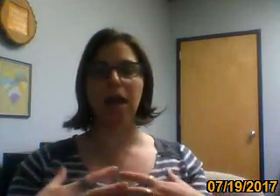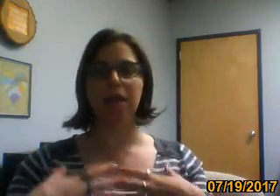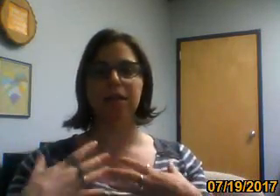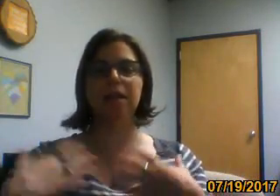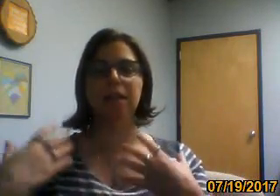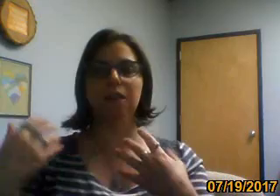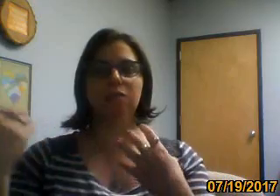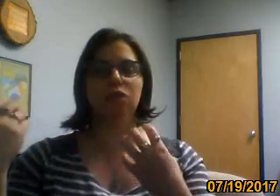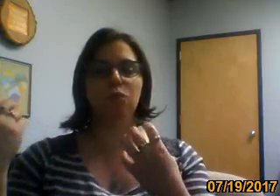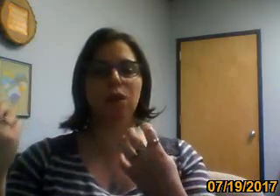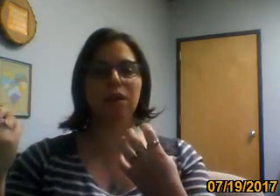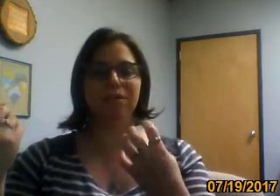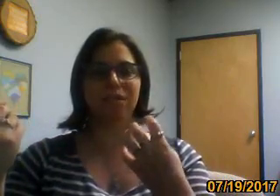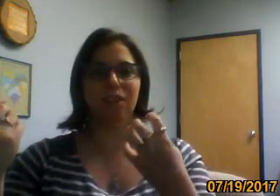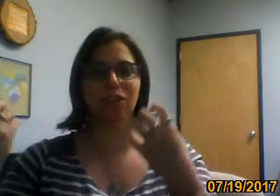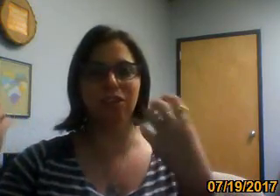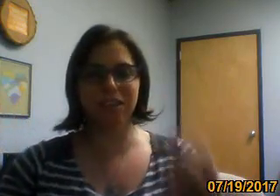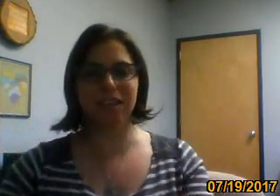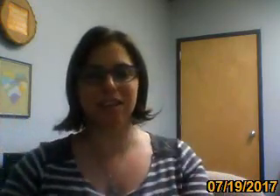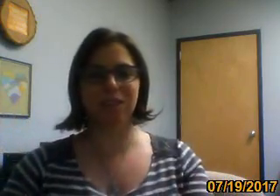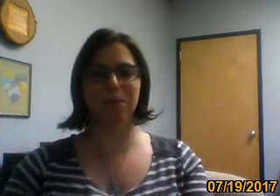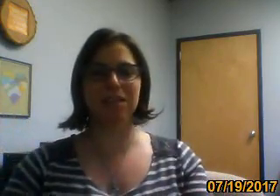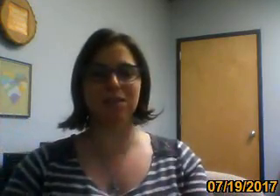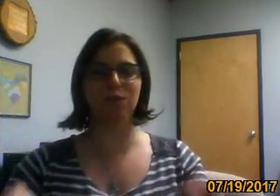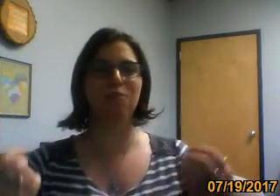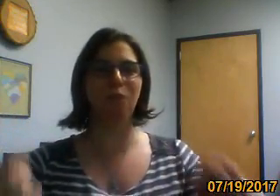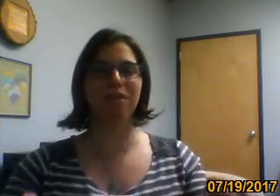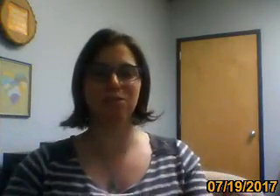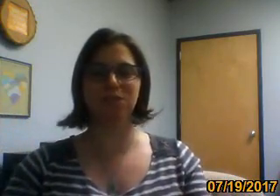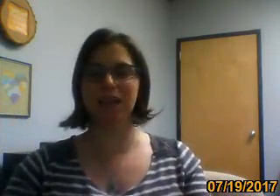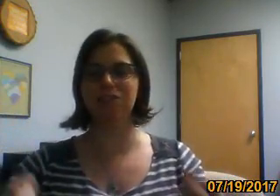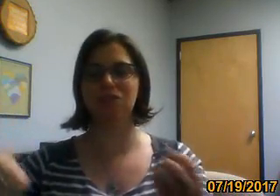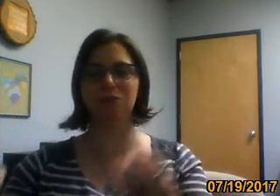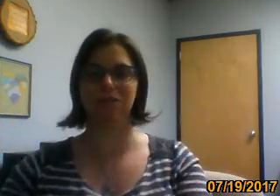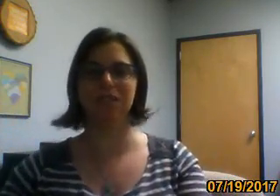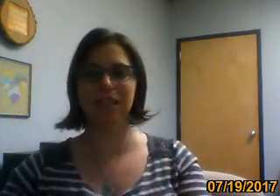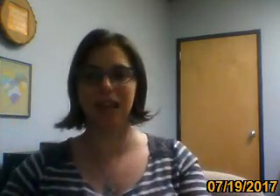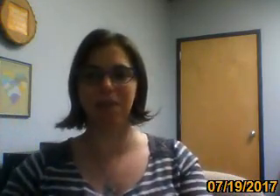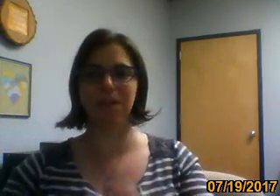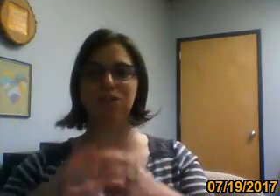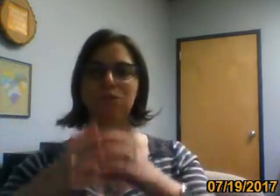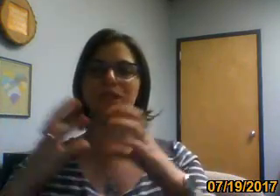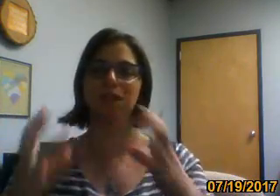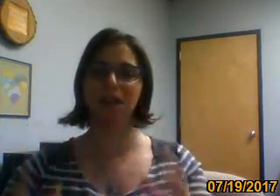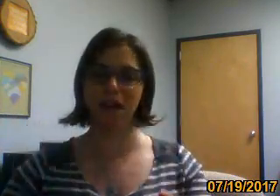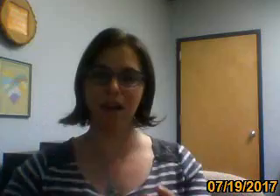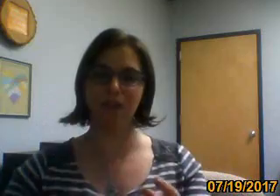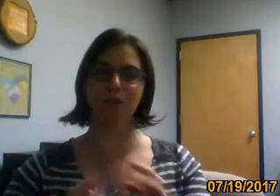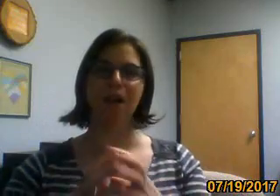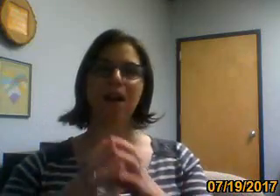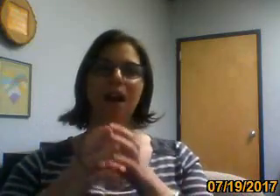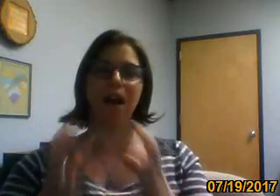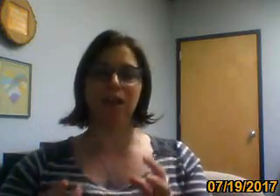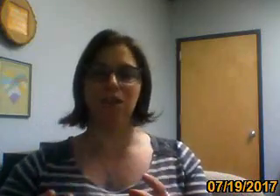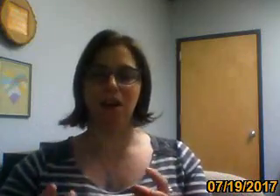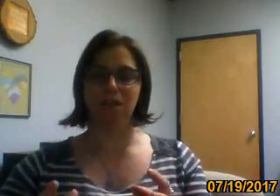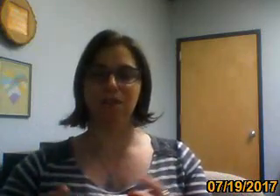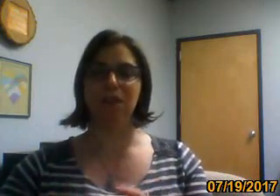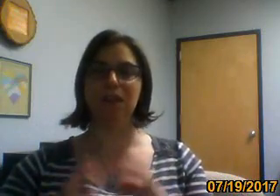And I think that if she would have looked at his pieces for more than two seconds, she would have seen that because there was a lot of iconography,